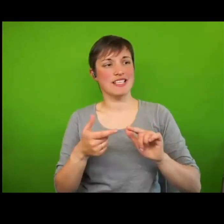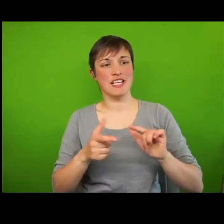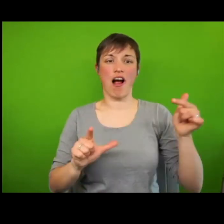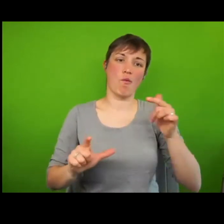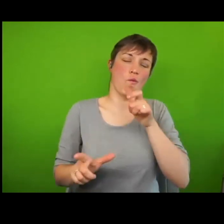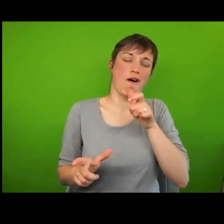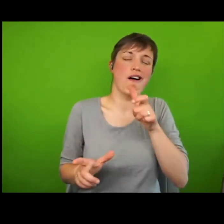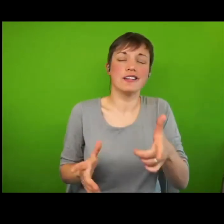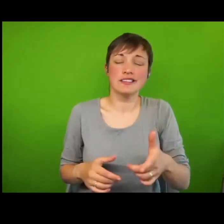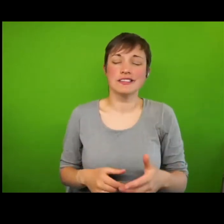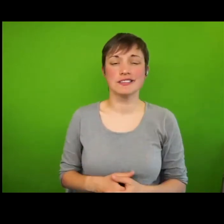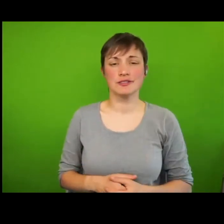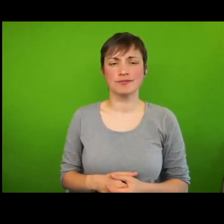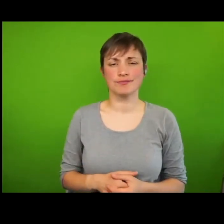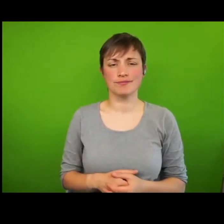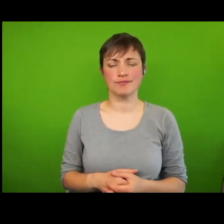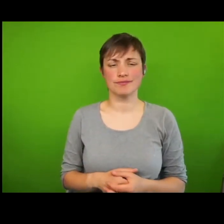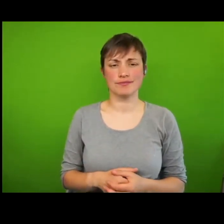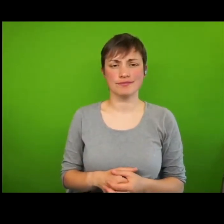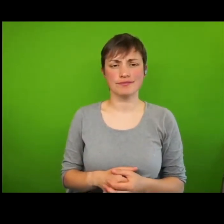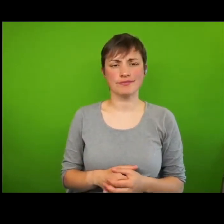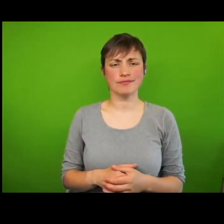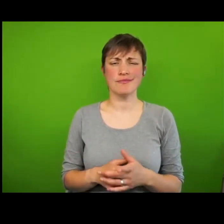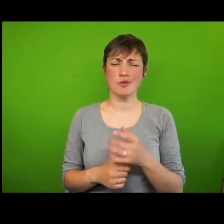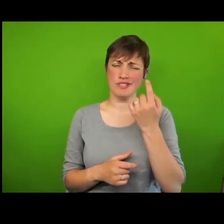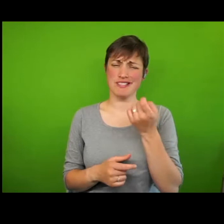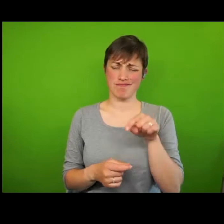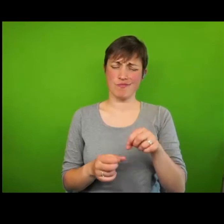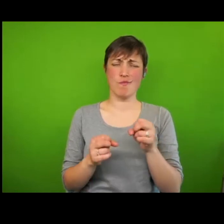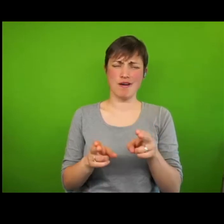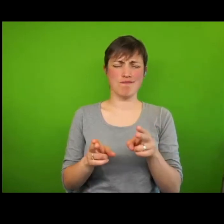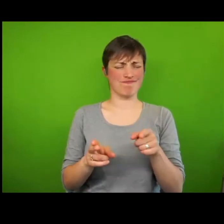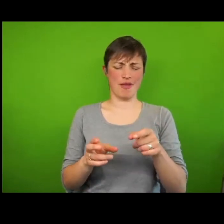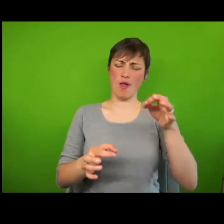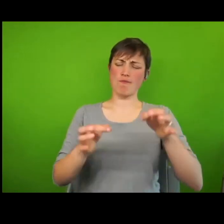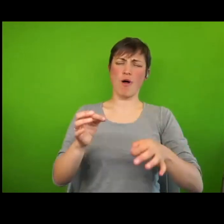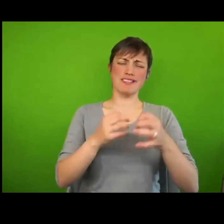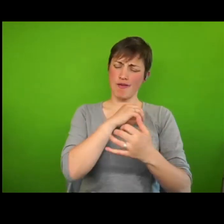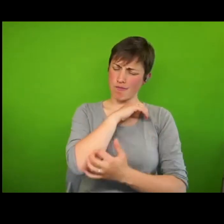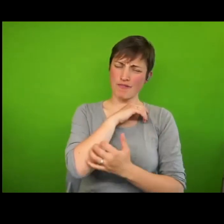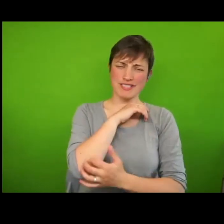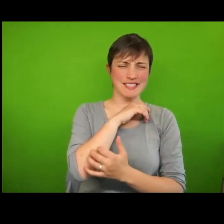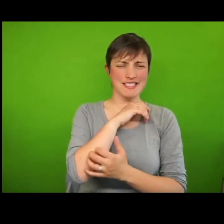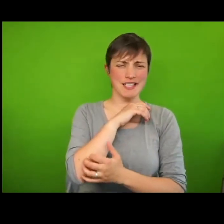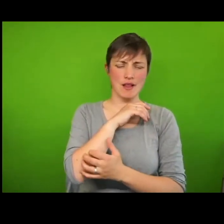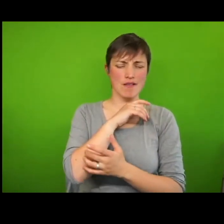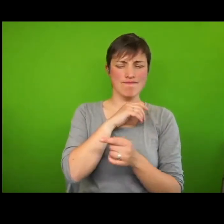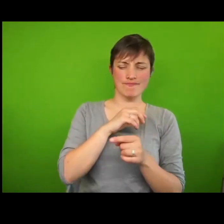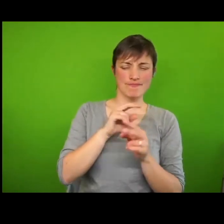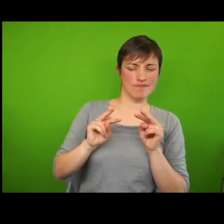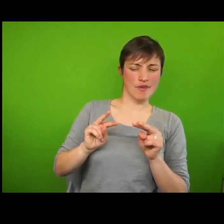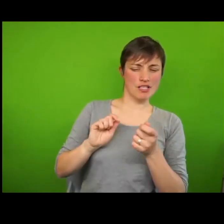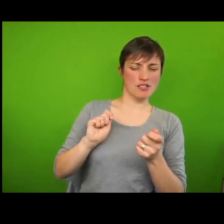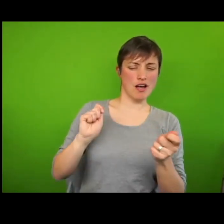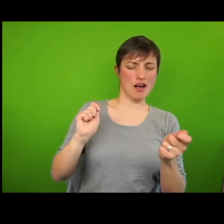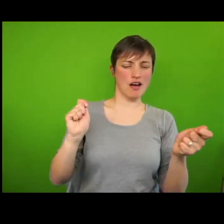Understood in this way, I argue in the book that the politics of poverty is transformed into a politics of recognition